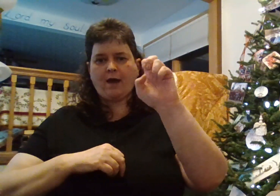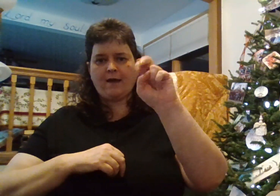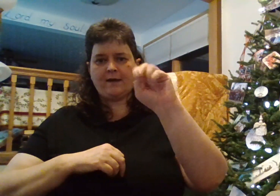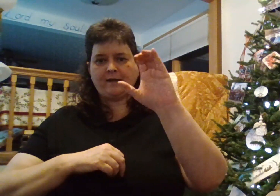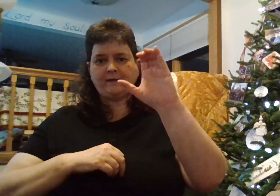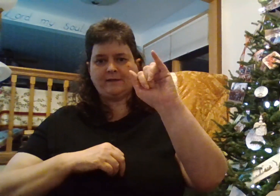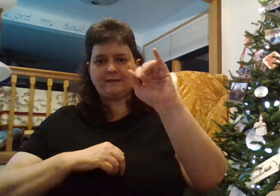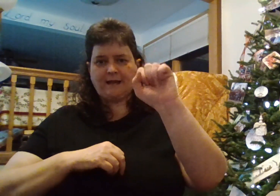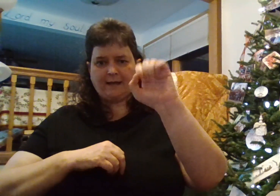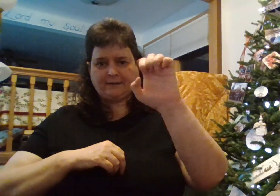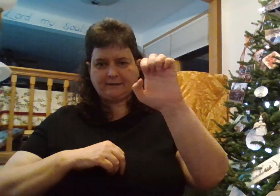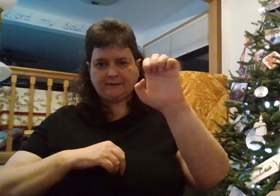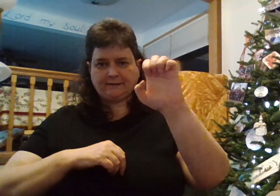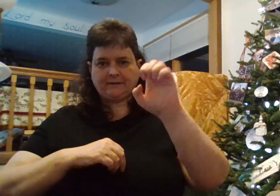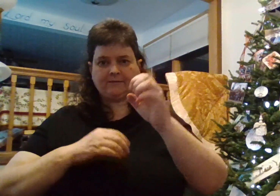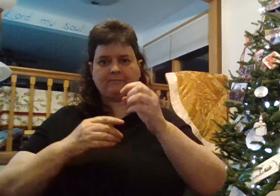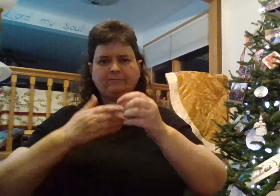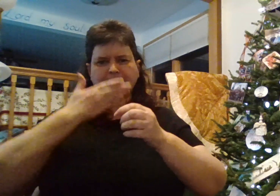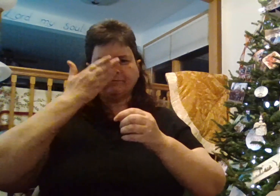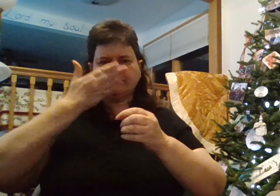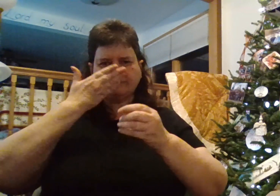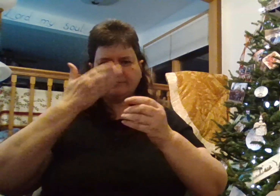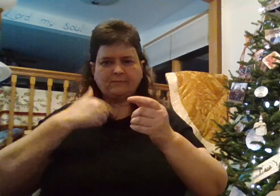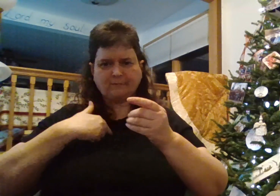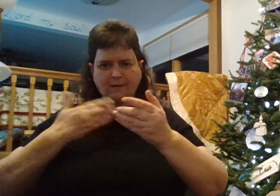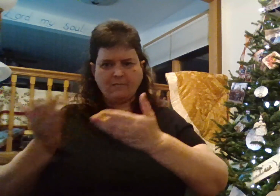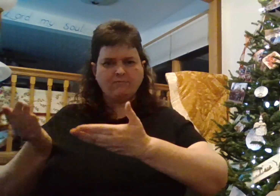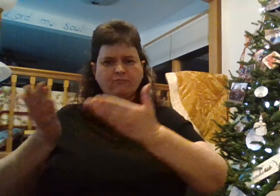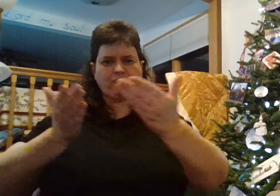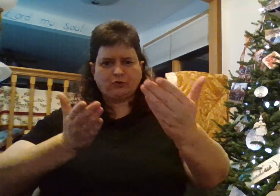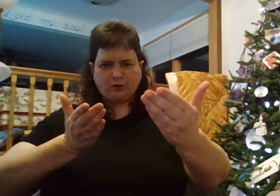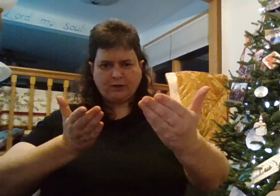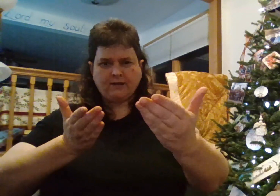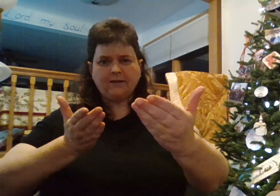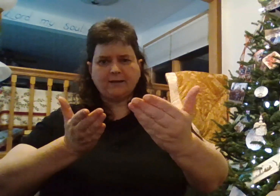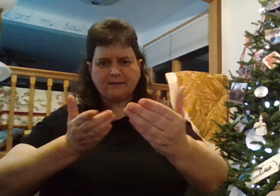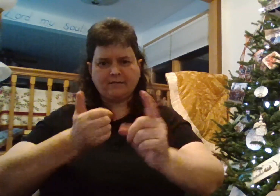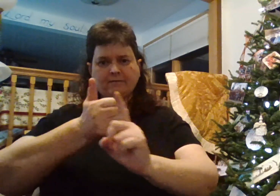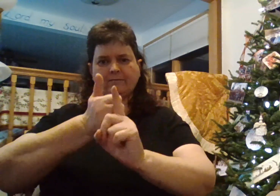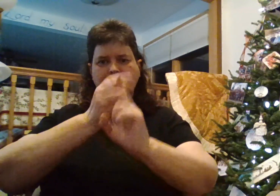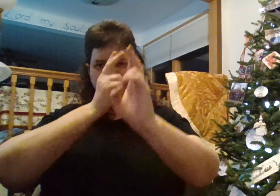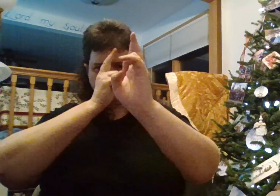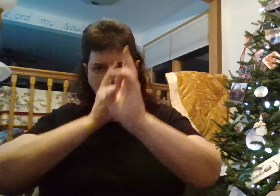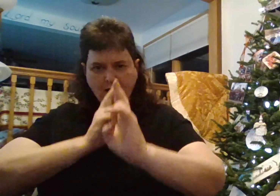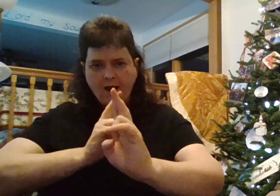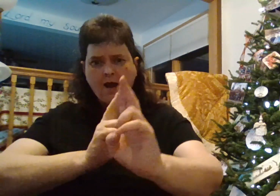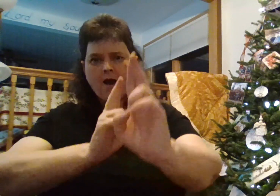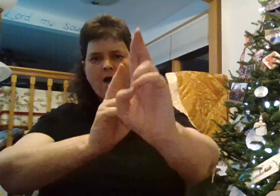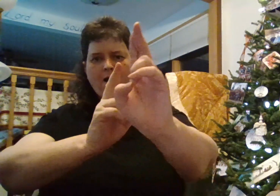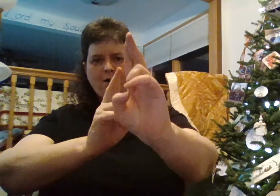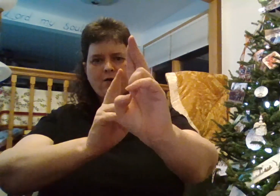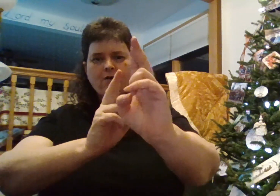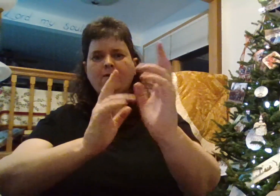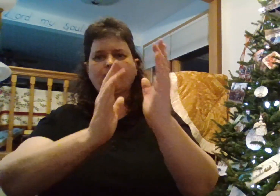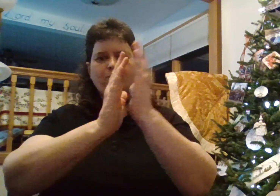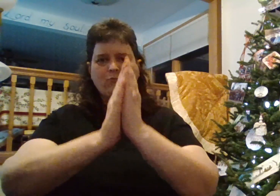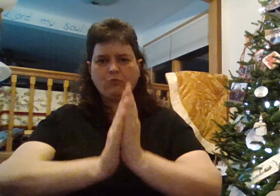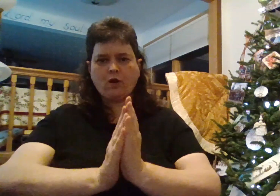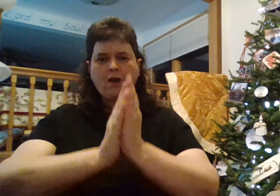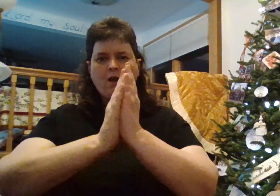can't do Can't do offer Have I King, And so You